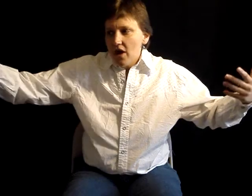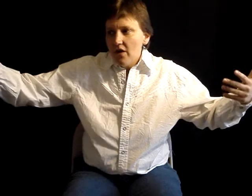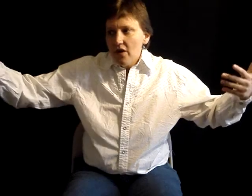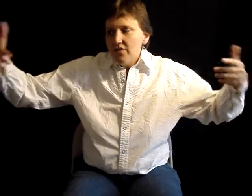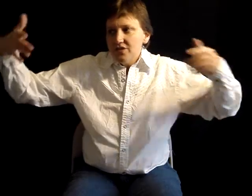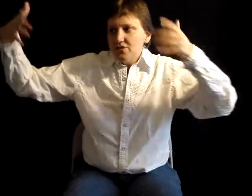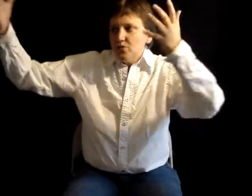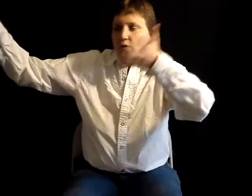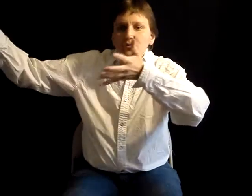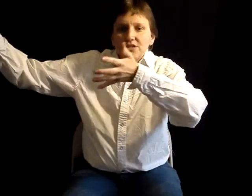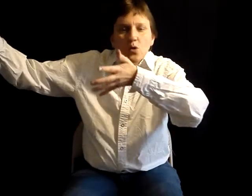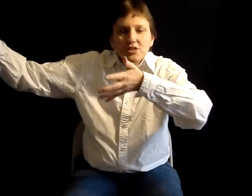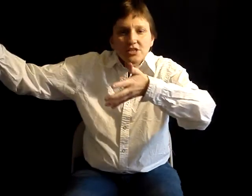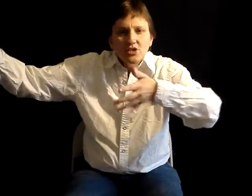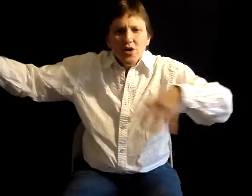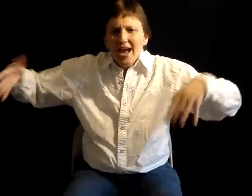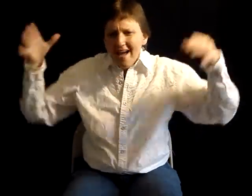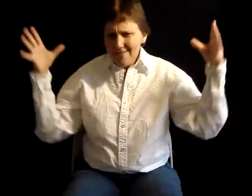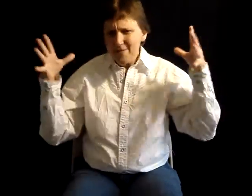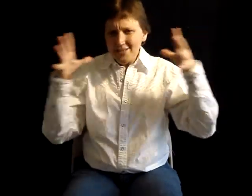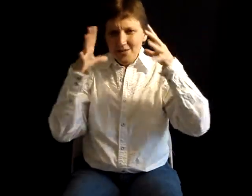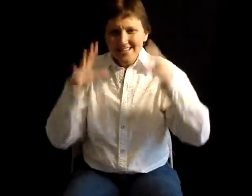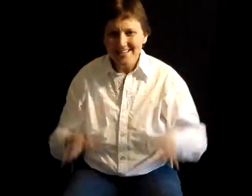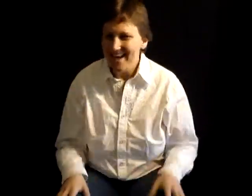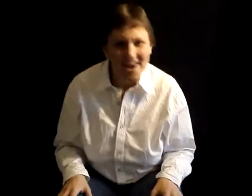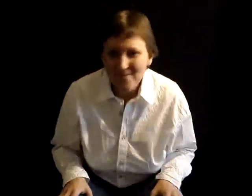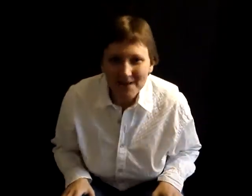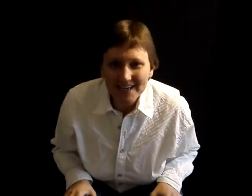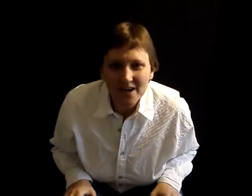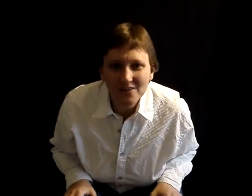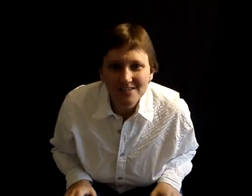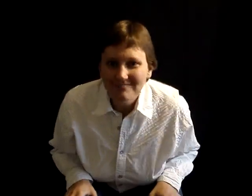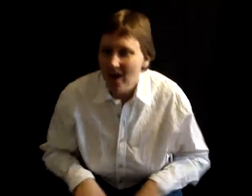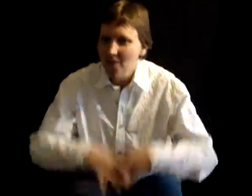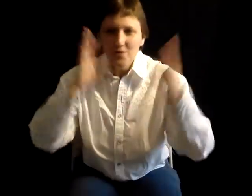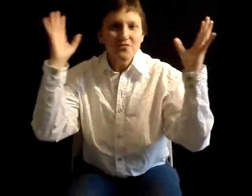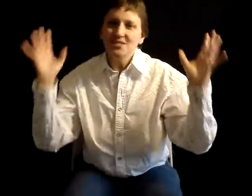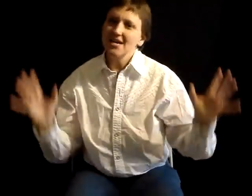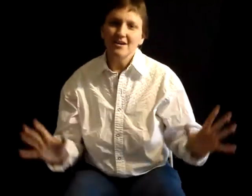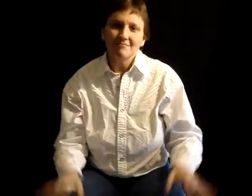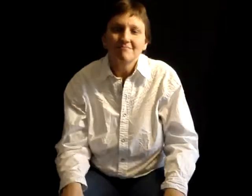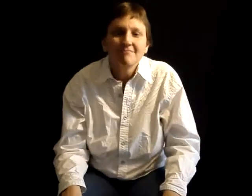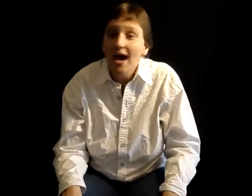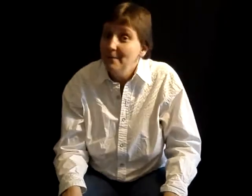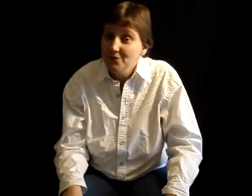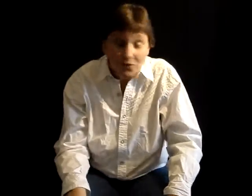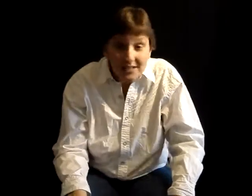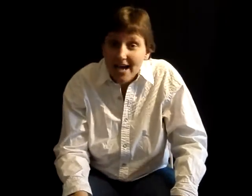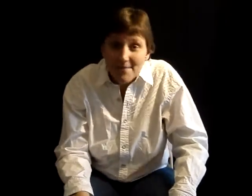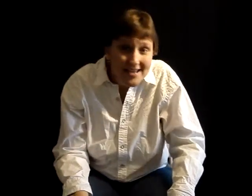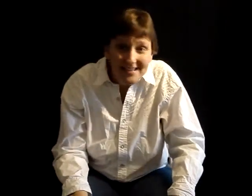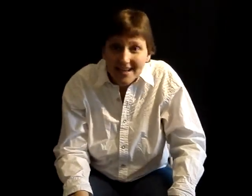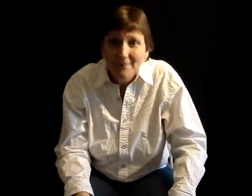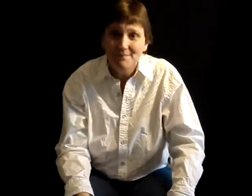all these courts in New York. Everybody's reading it. Everybody knows. All the proof is there. I'm certainly not making it up.